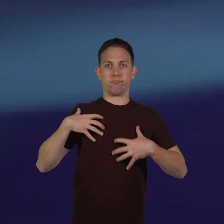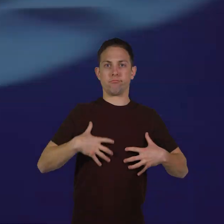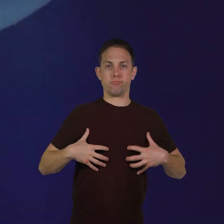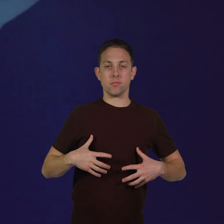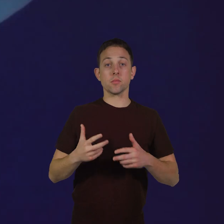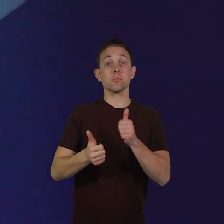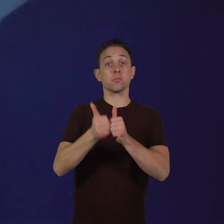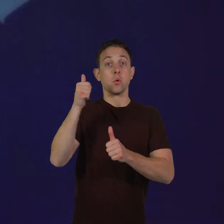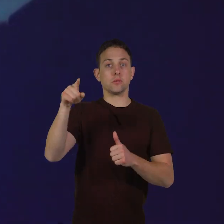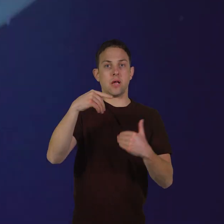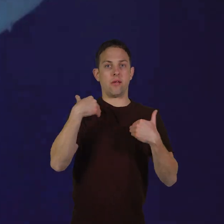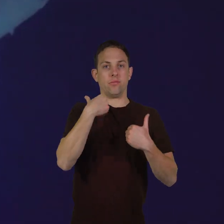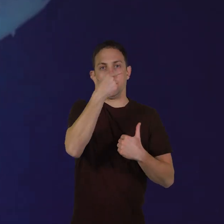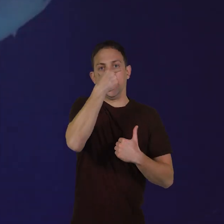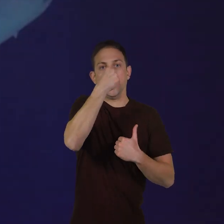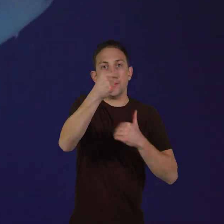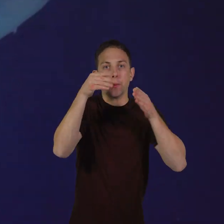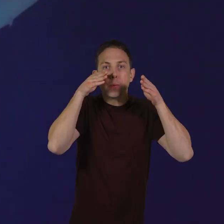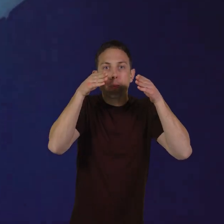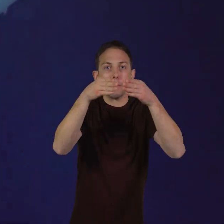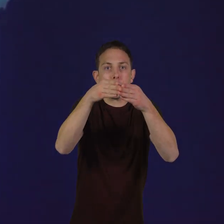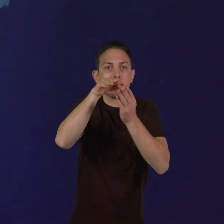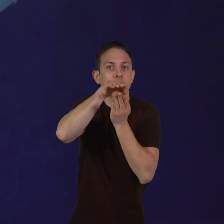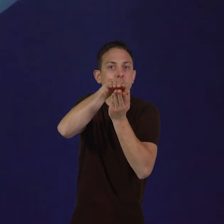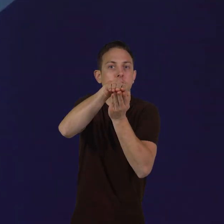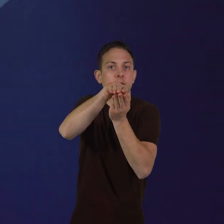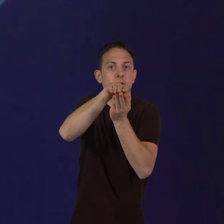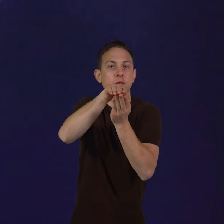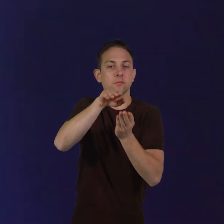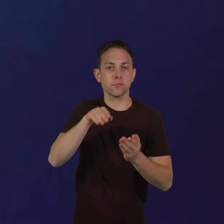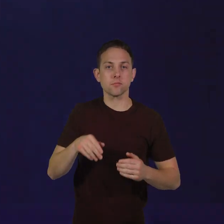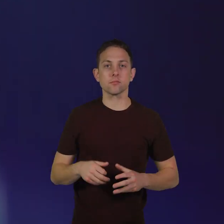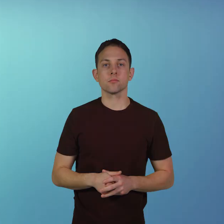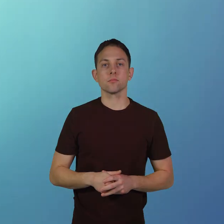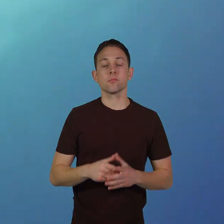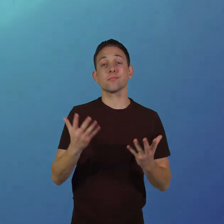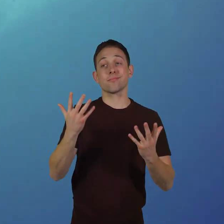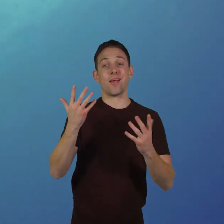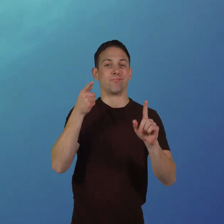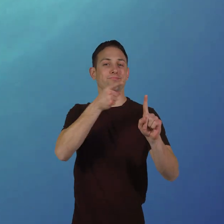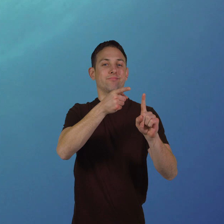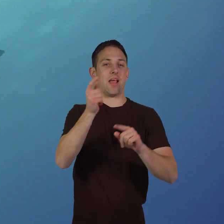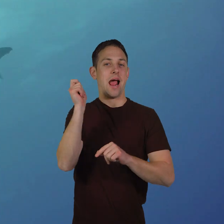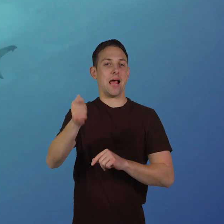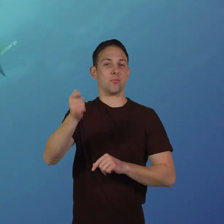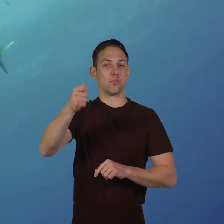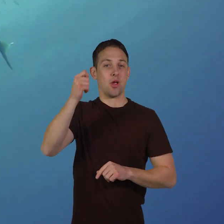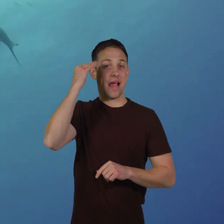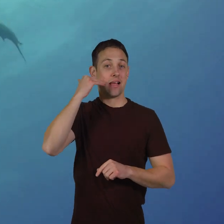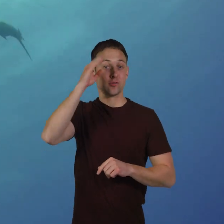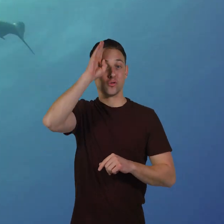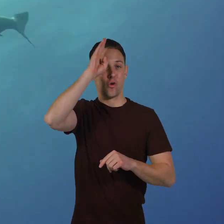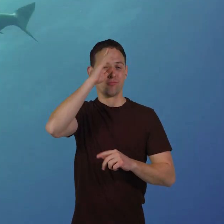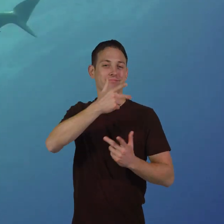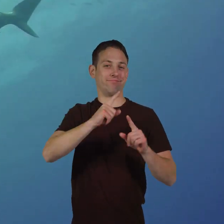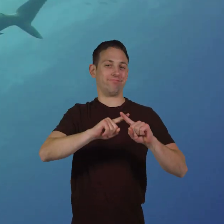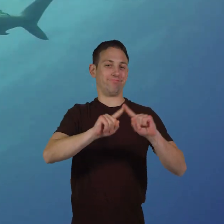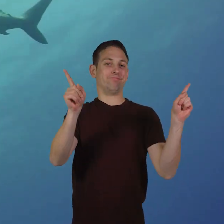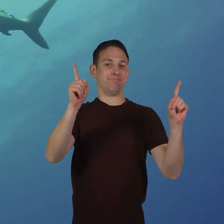Most have a pointed snout that extends over their mouth. But the hammerhead shark, of course, has a